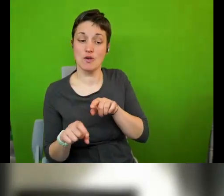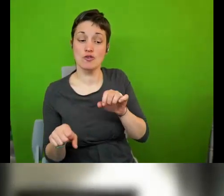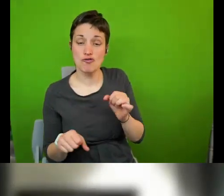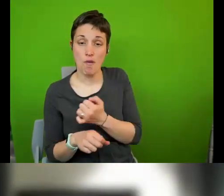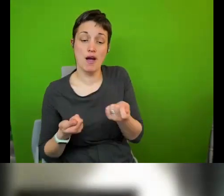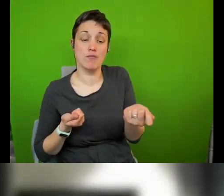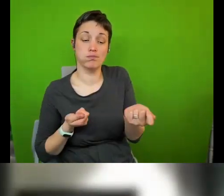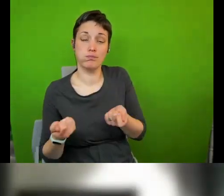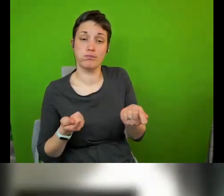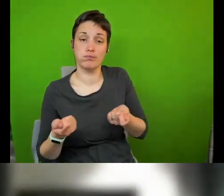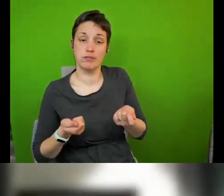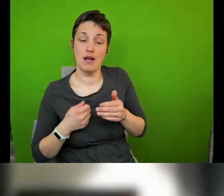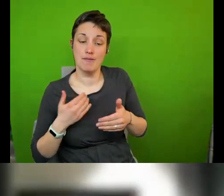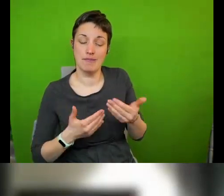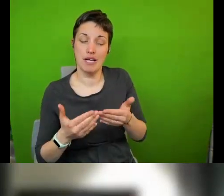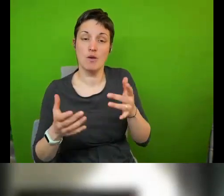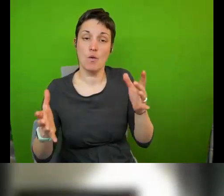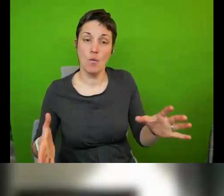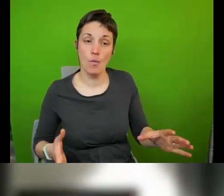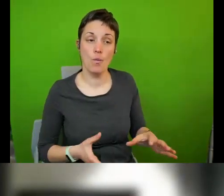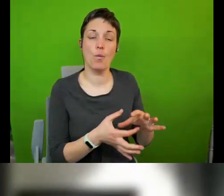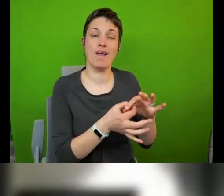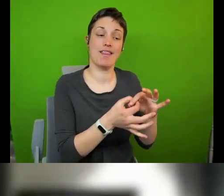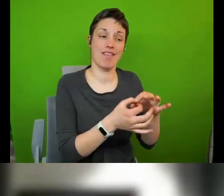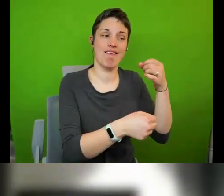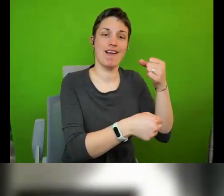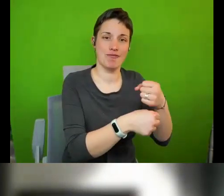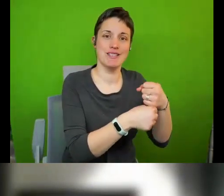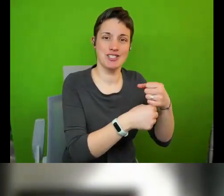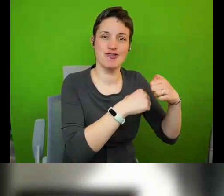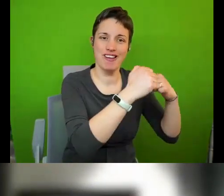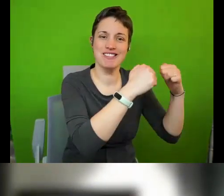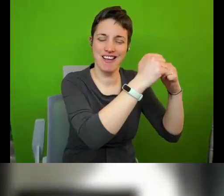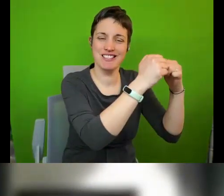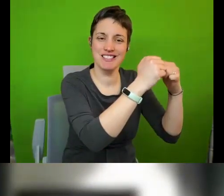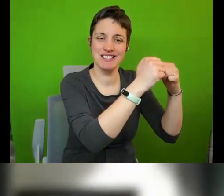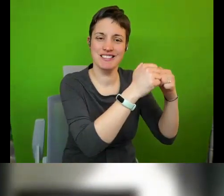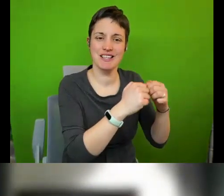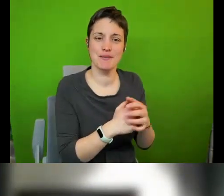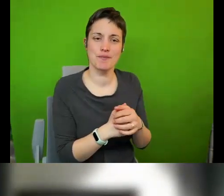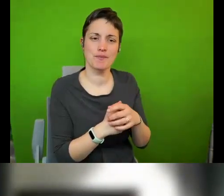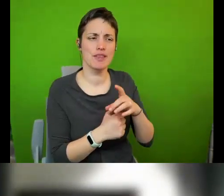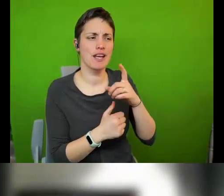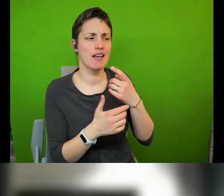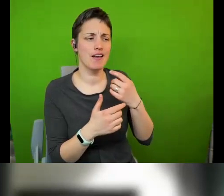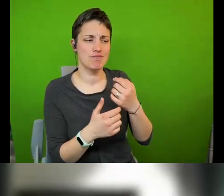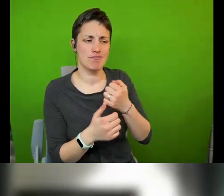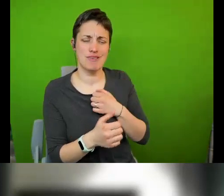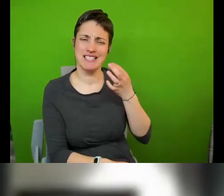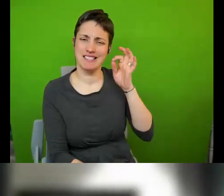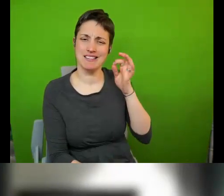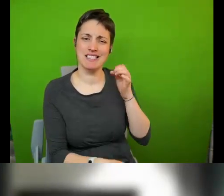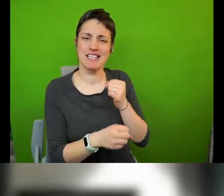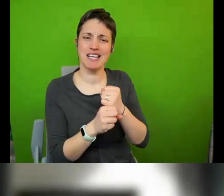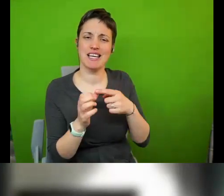together with uh with the governance structures i think in cards we have found a rather nice solution in having this